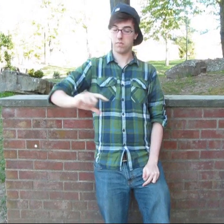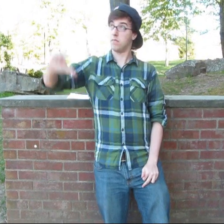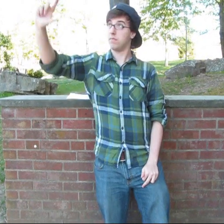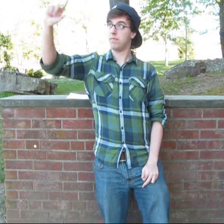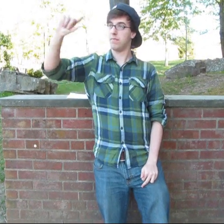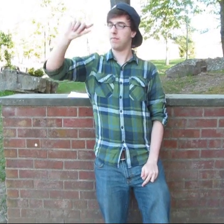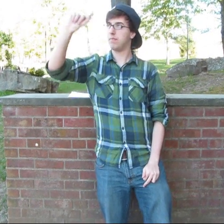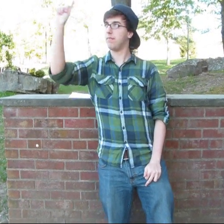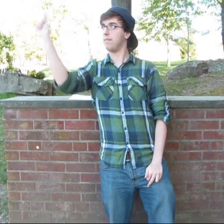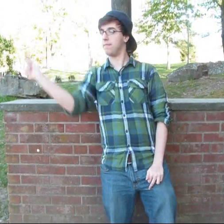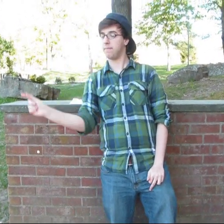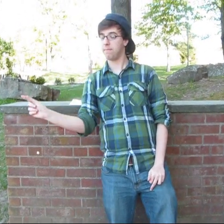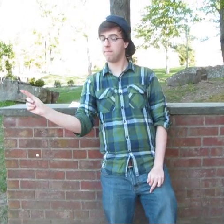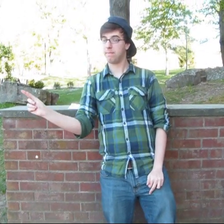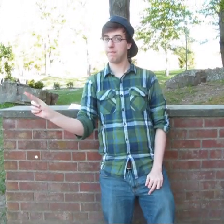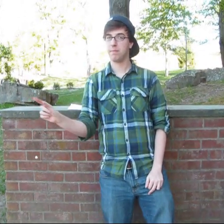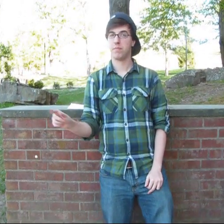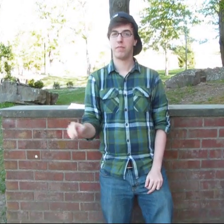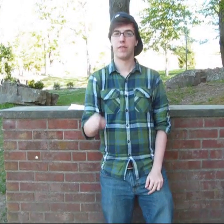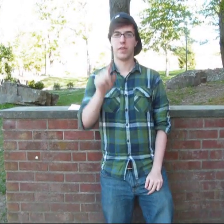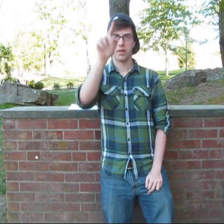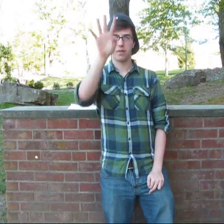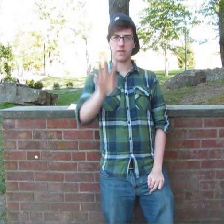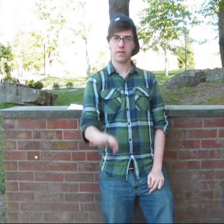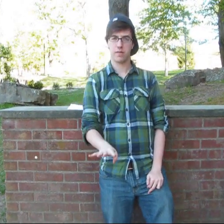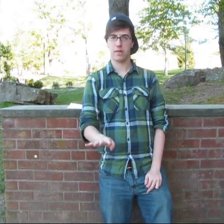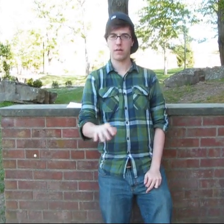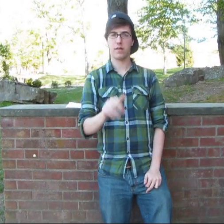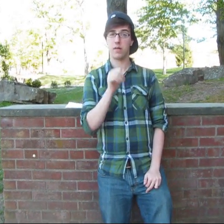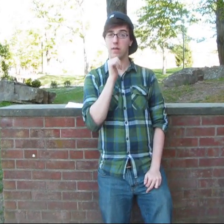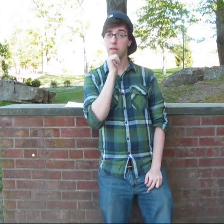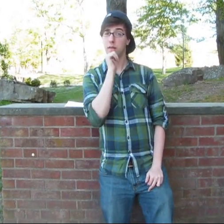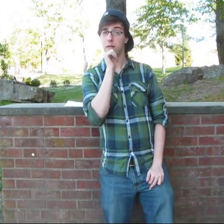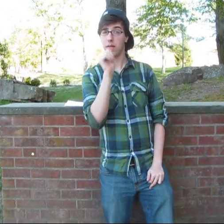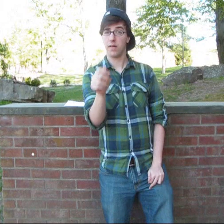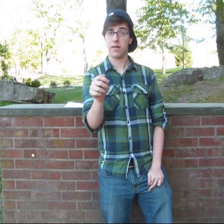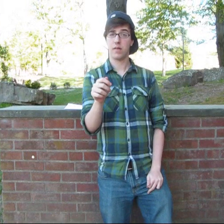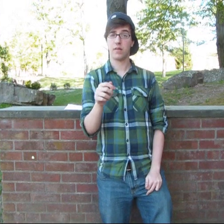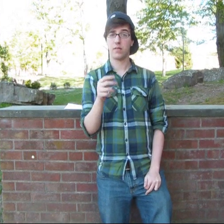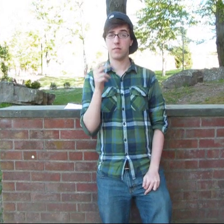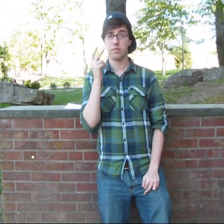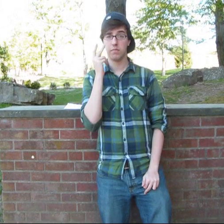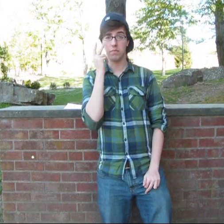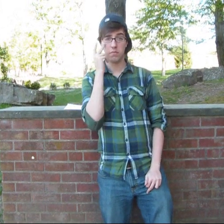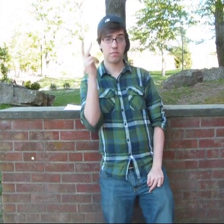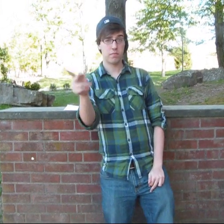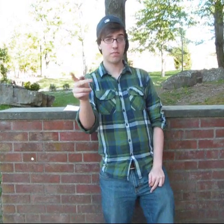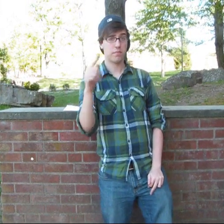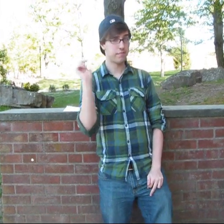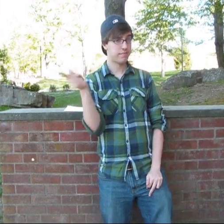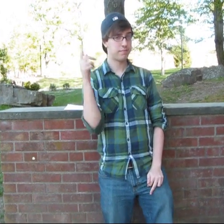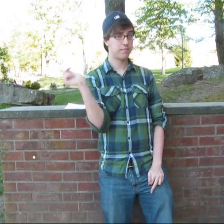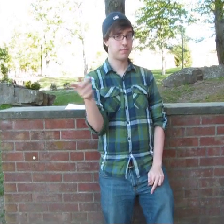hope my legs don't break, walking on the moon. We could walk